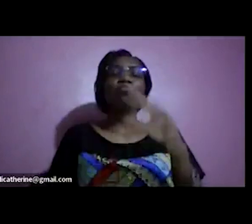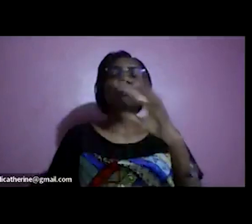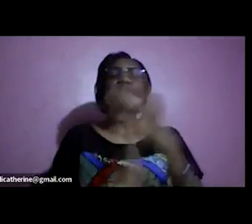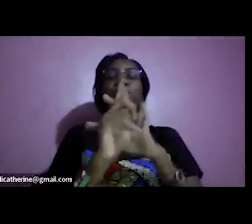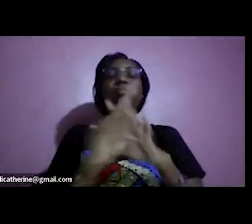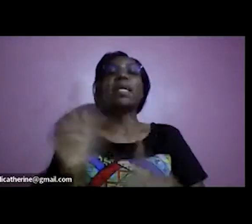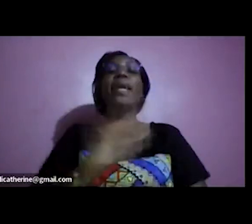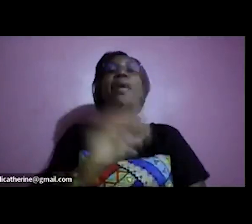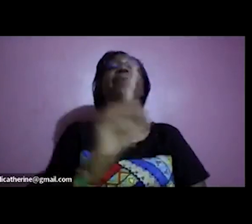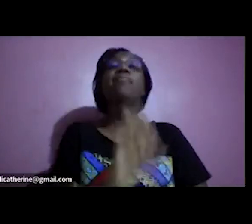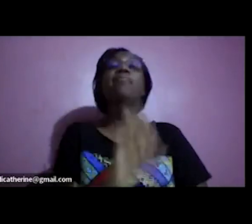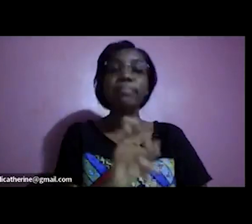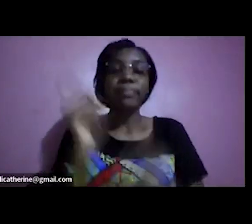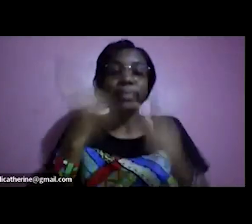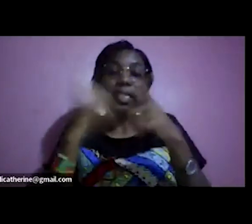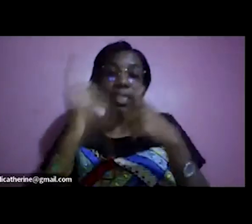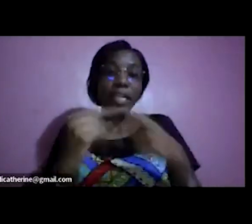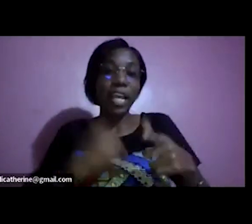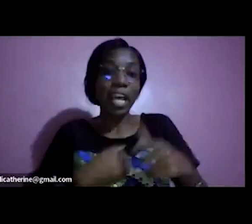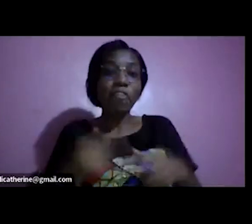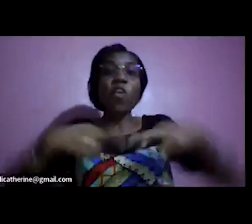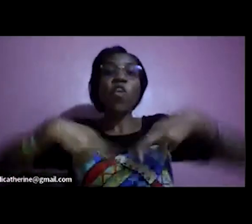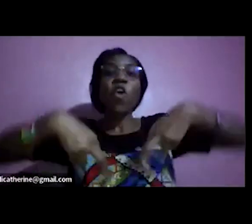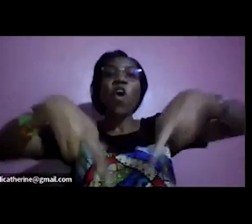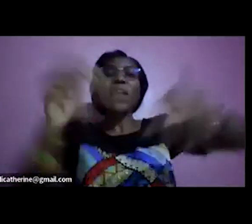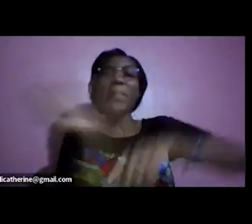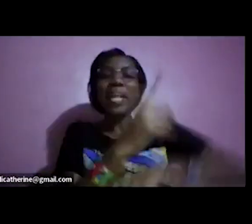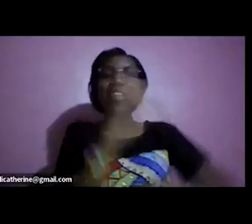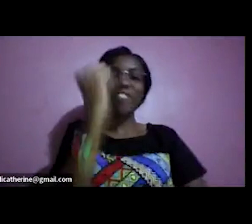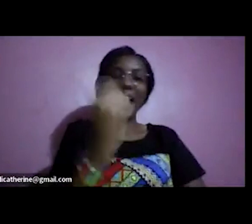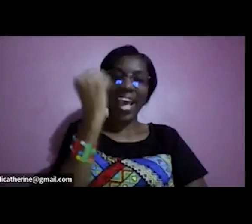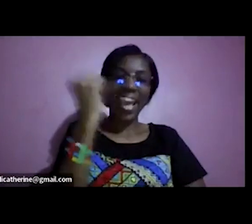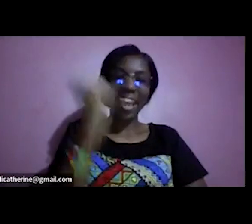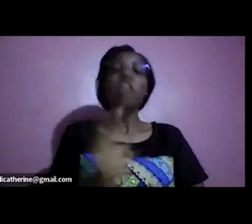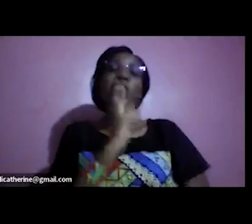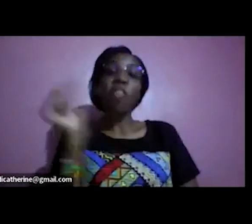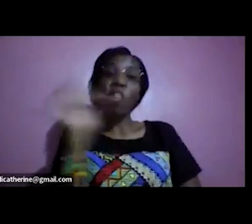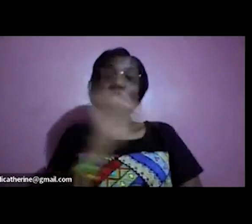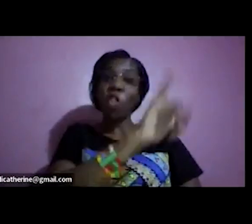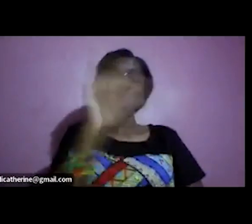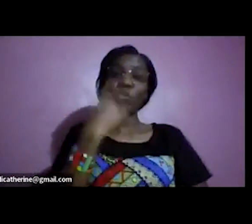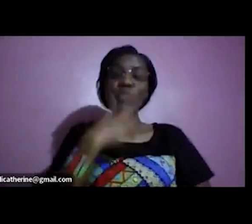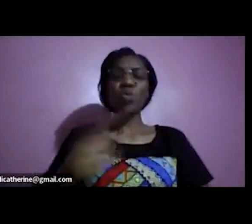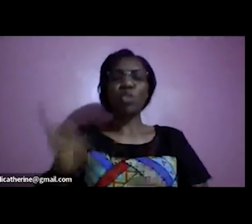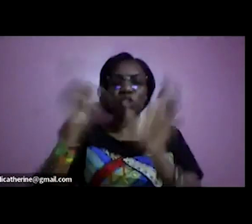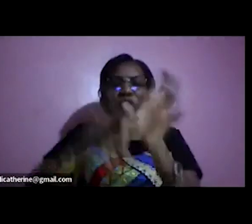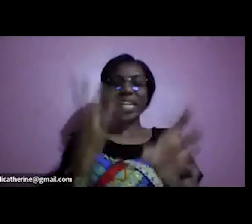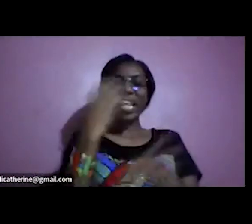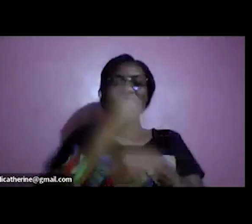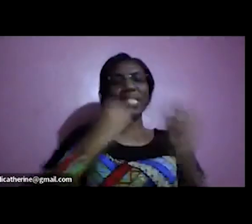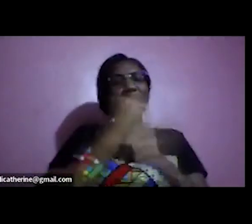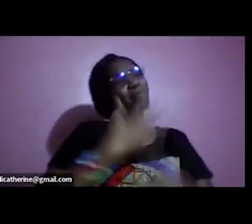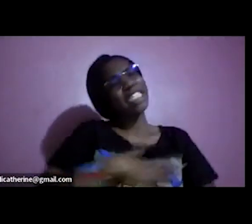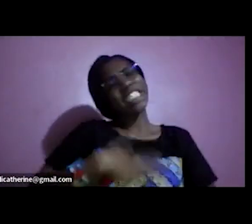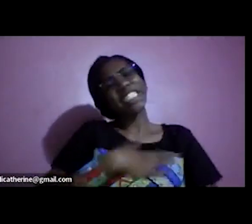we have um a road trip coming up in may uh so for those of you who joined us for the road trip last year please make sure you're on the lookout for